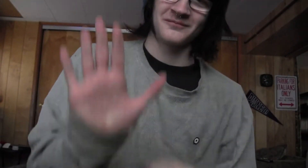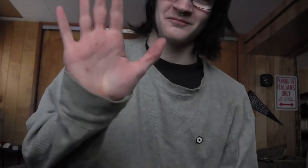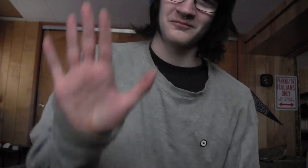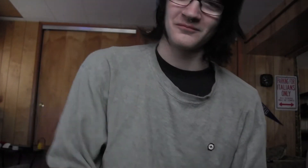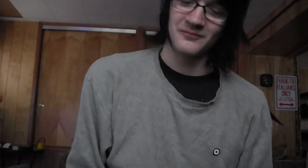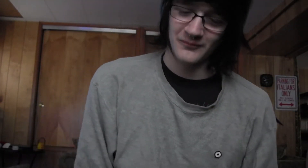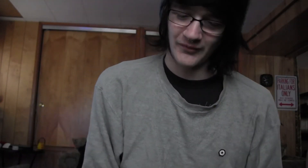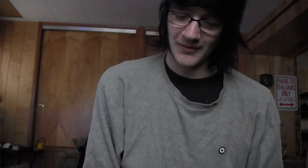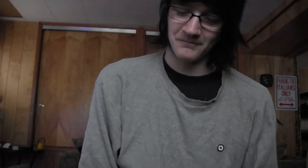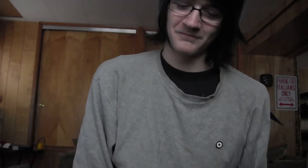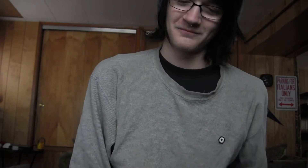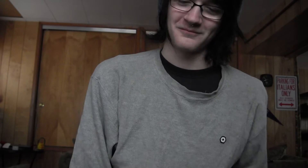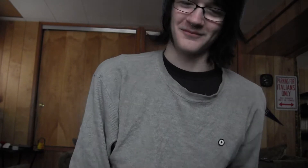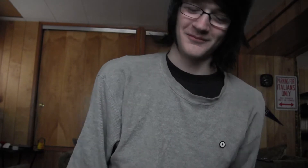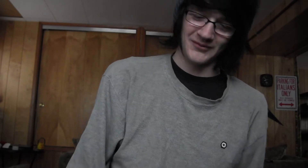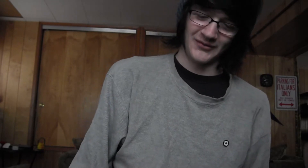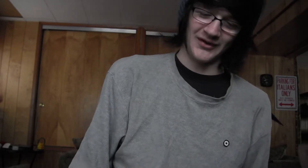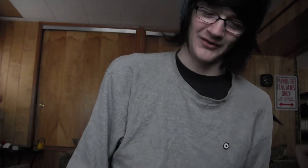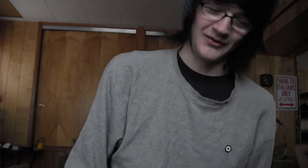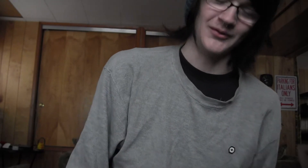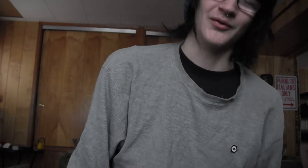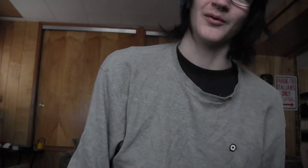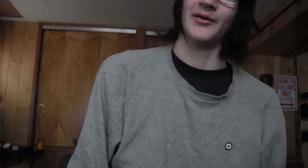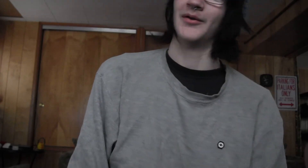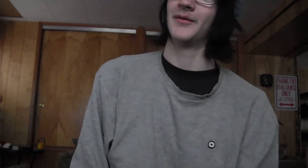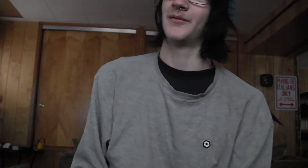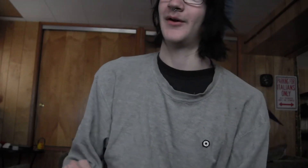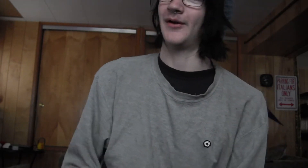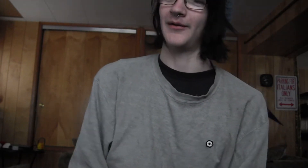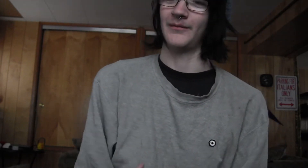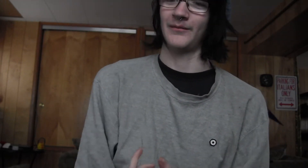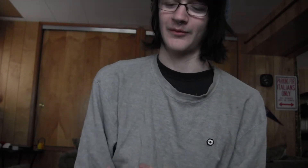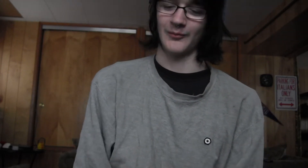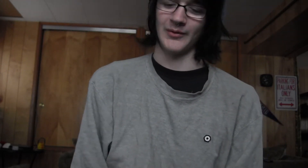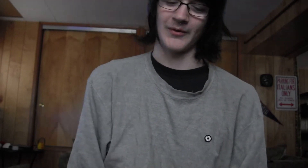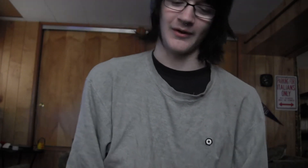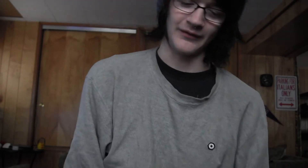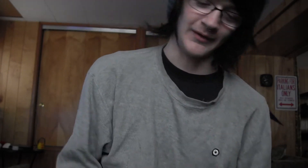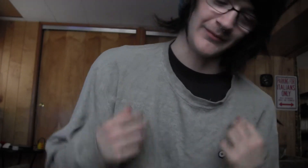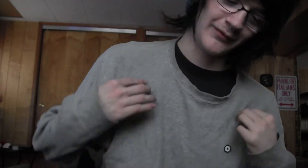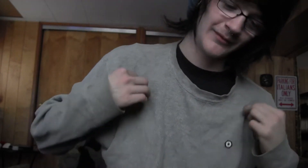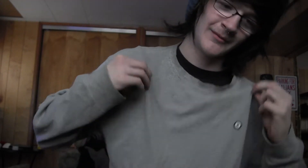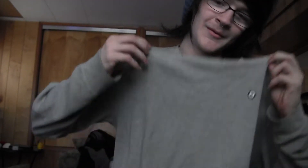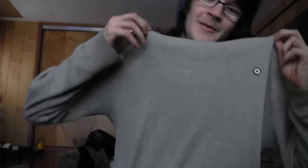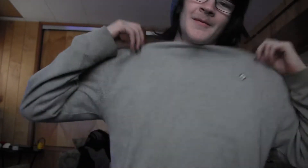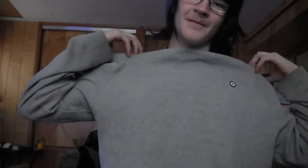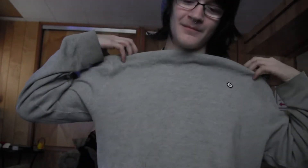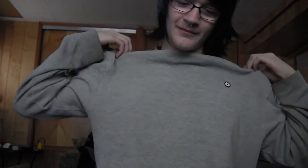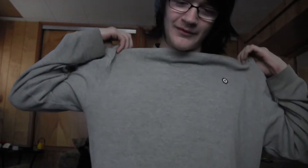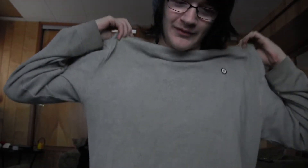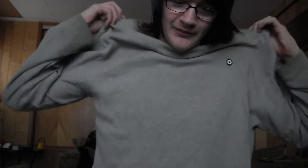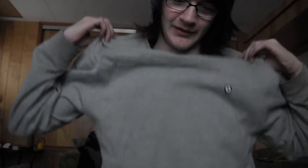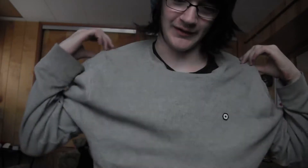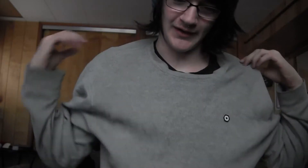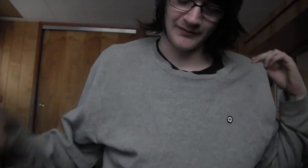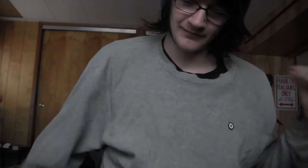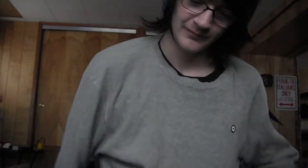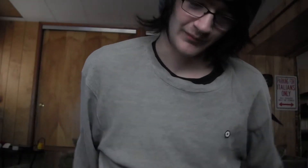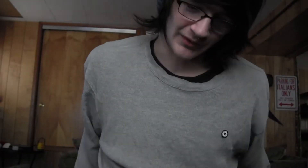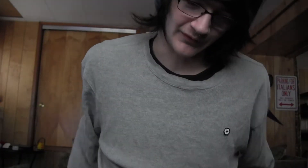Okay, what's up? This is a tutorial on some whip concepts and stuff like that because